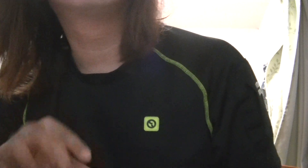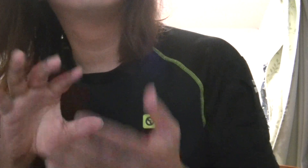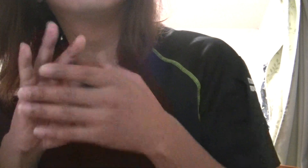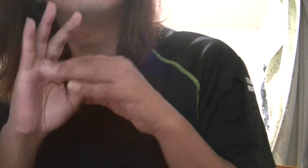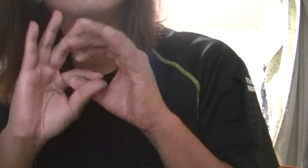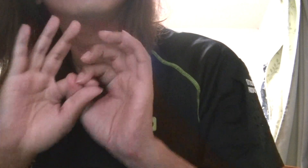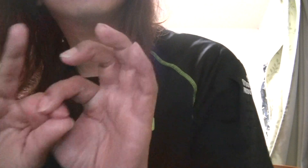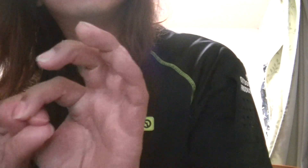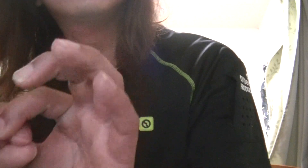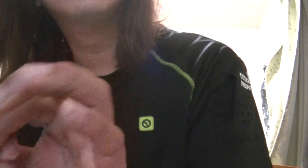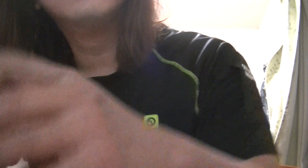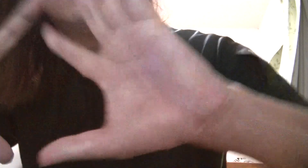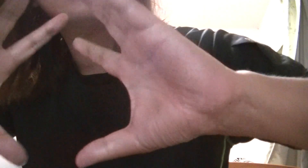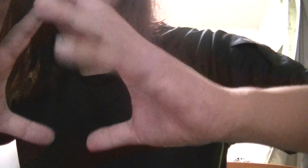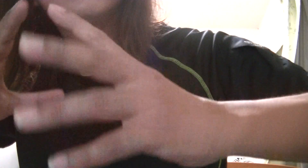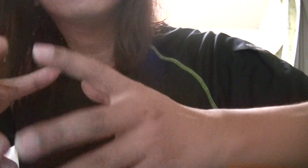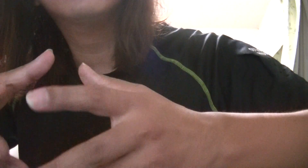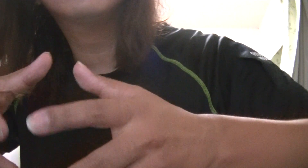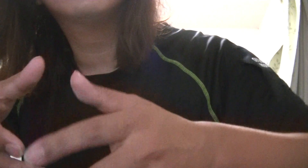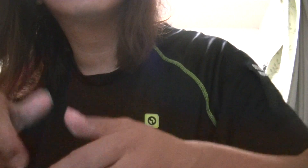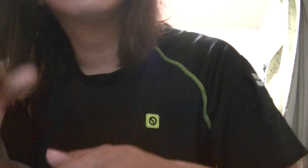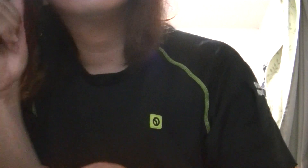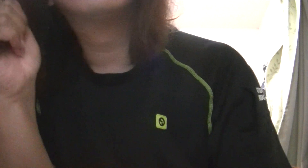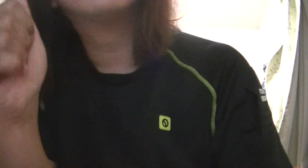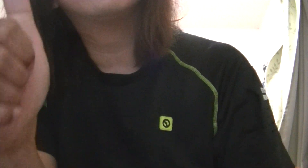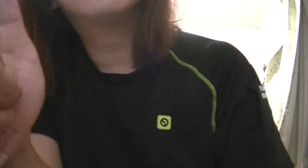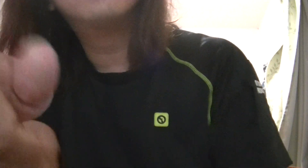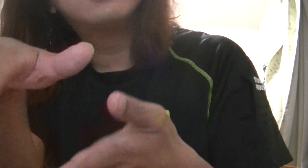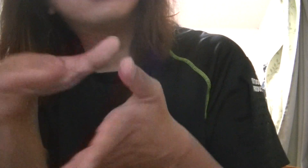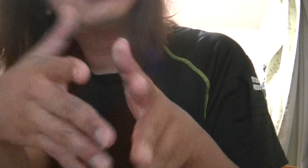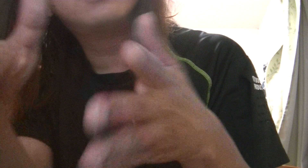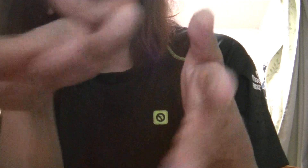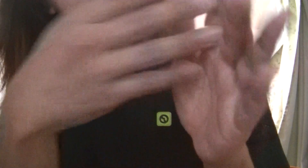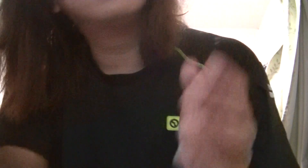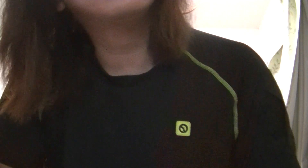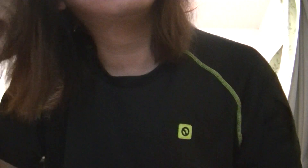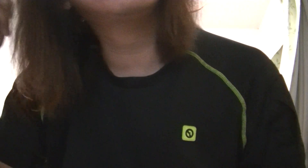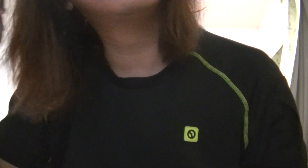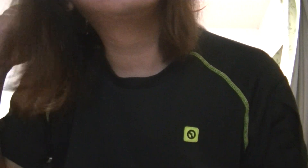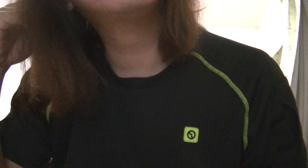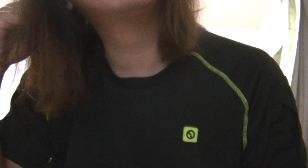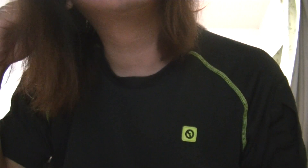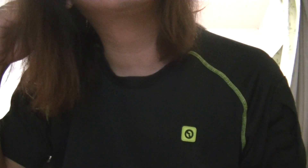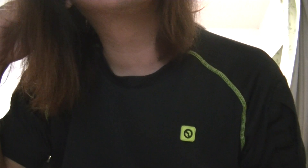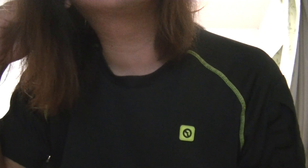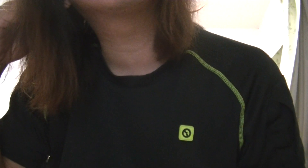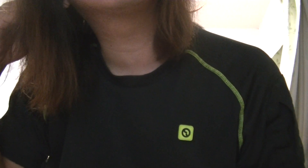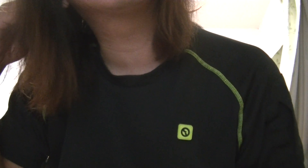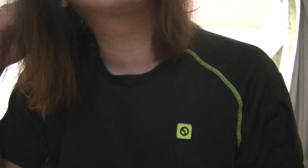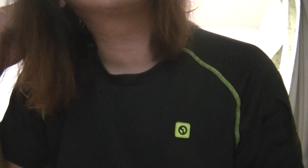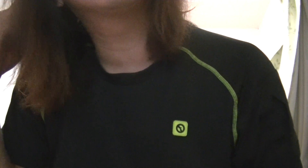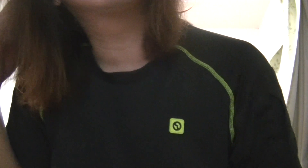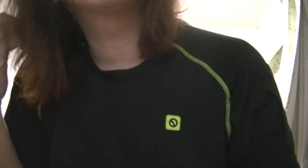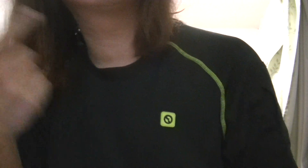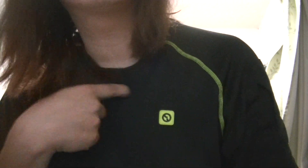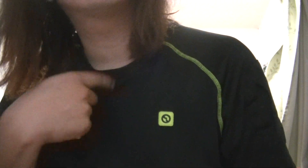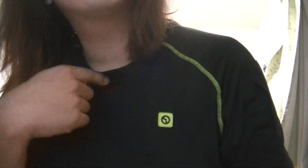world, it seems, is right in its line. Cause there's a chance we're